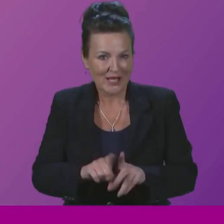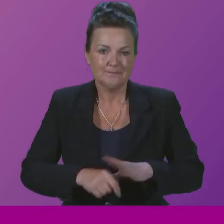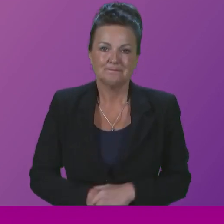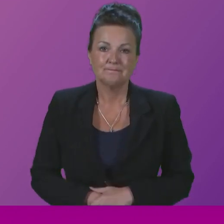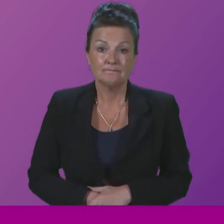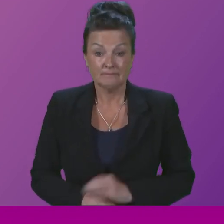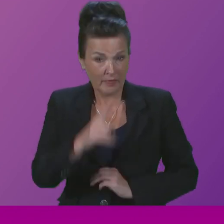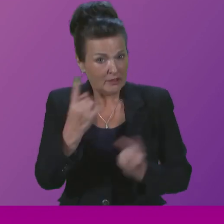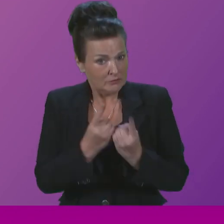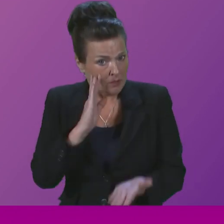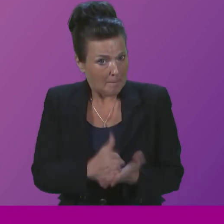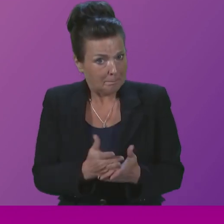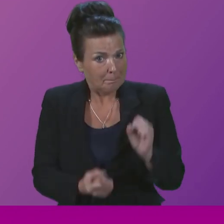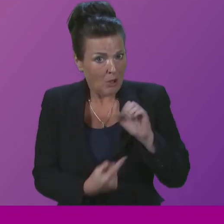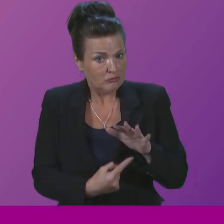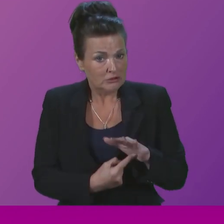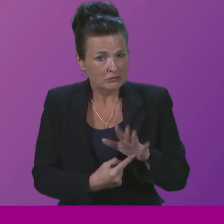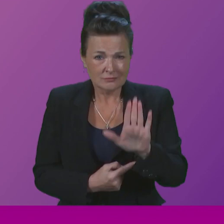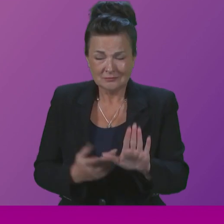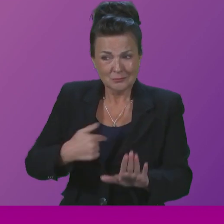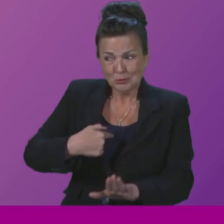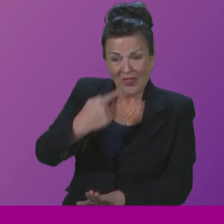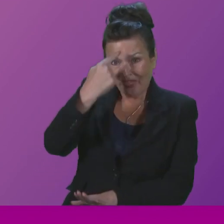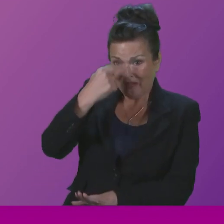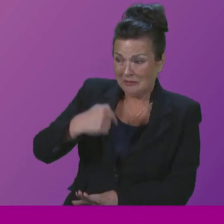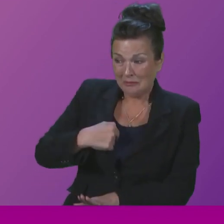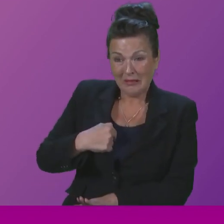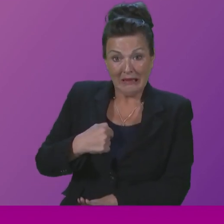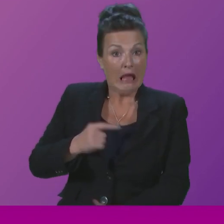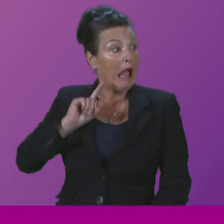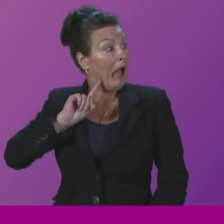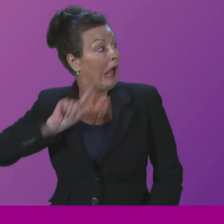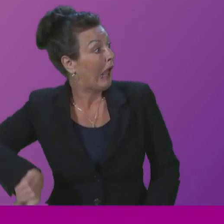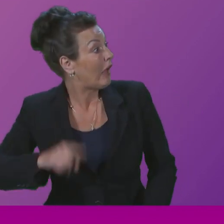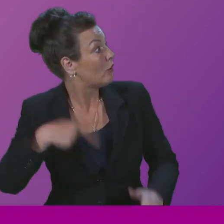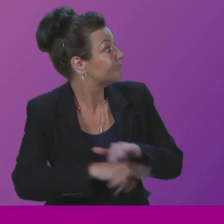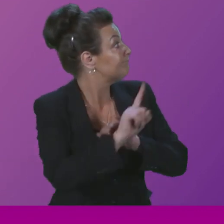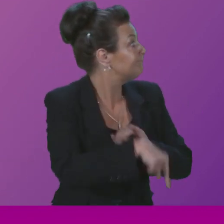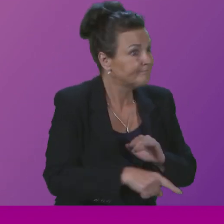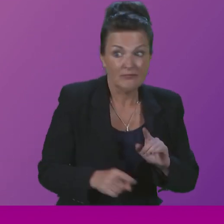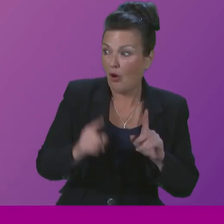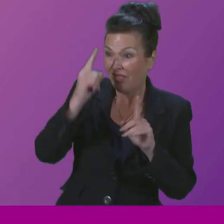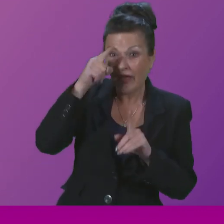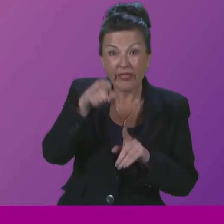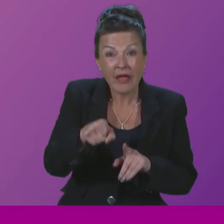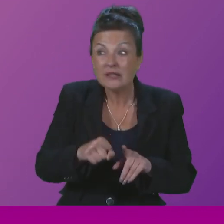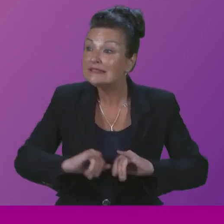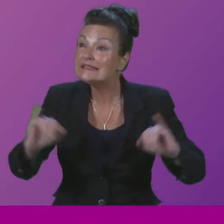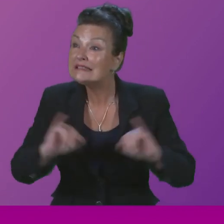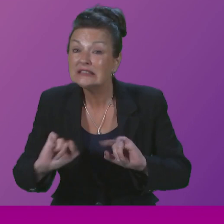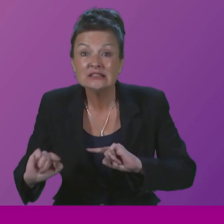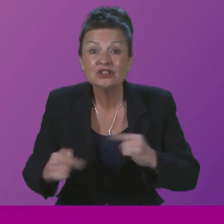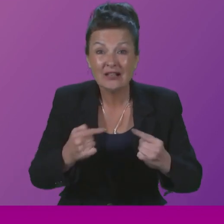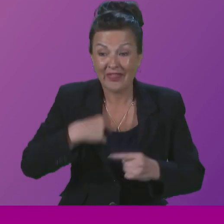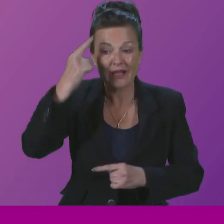are a priority. I do not shy away from, I will never shy away from the serious challenges and pressures on our